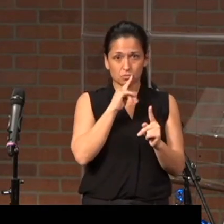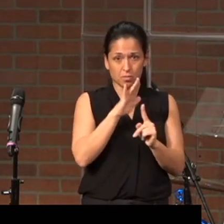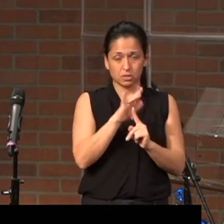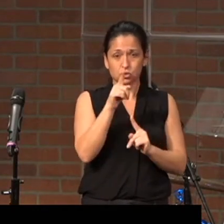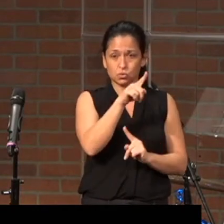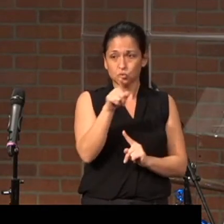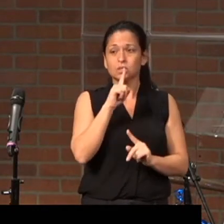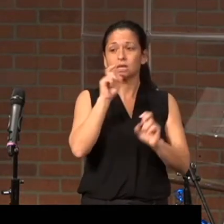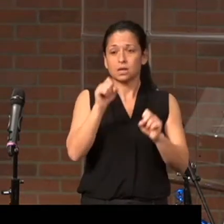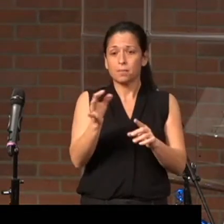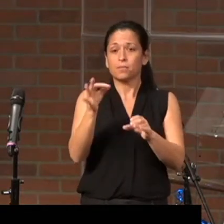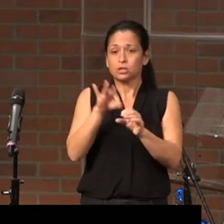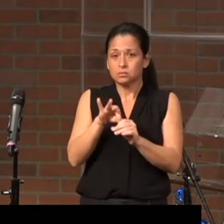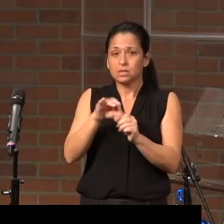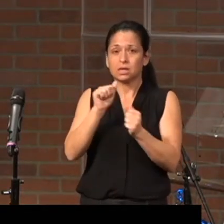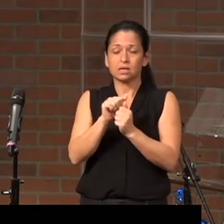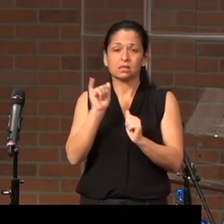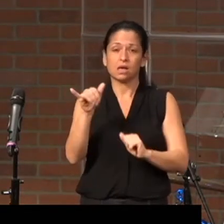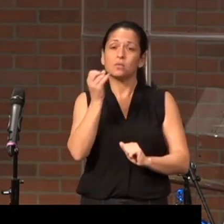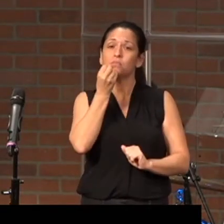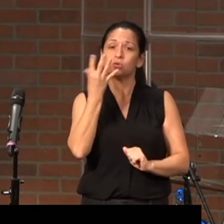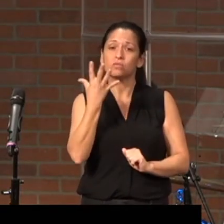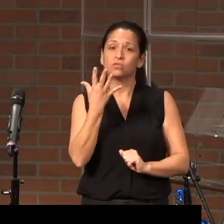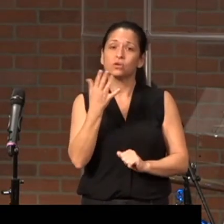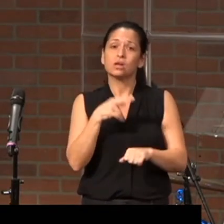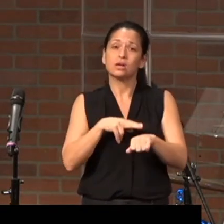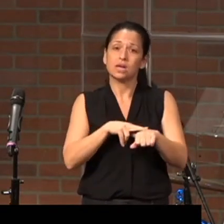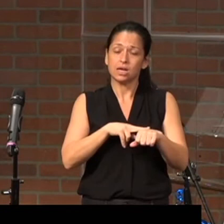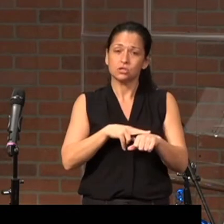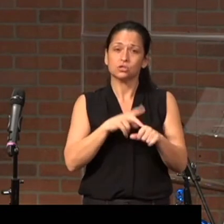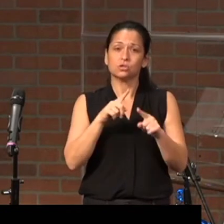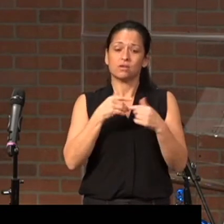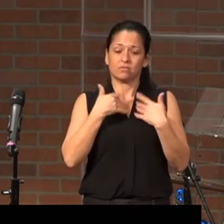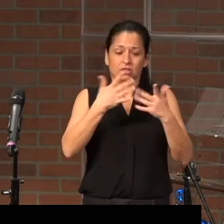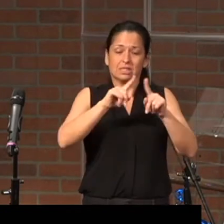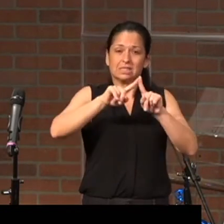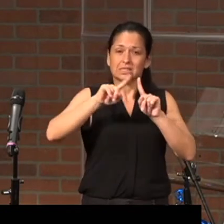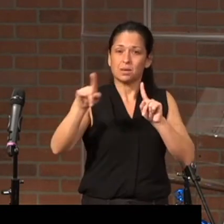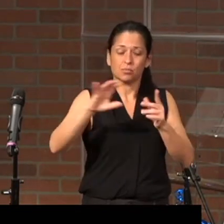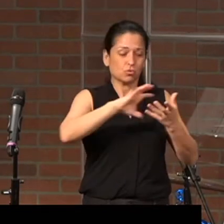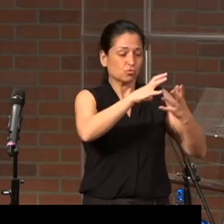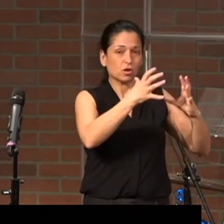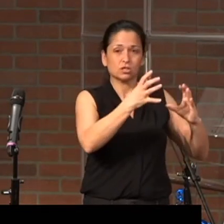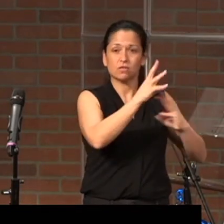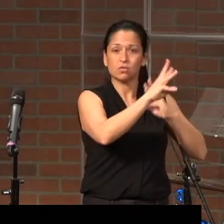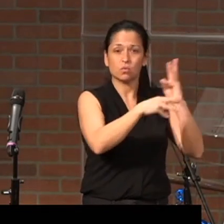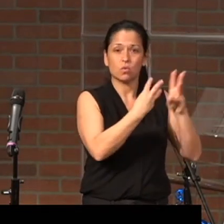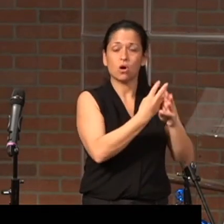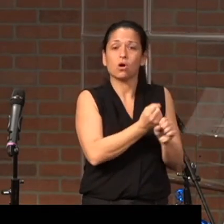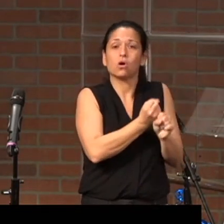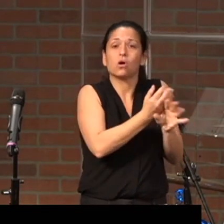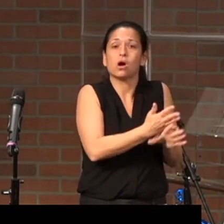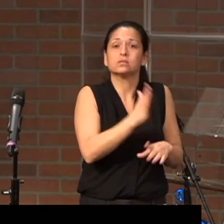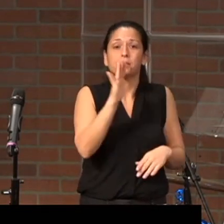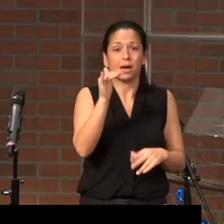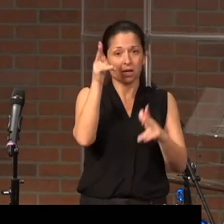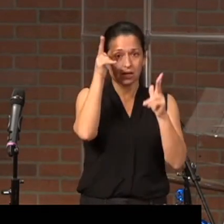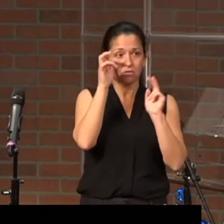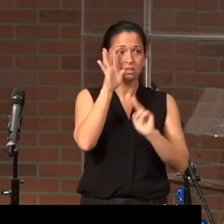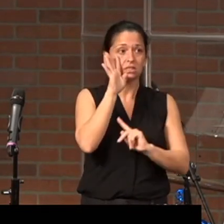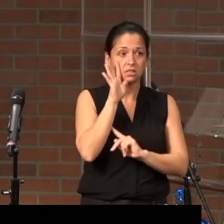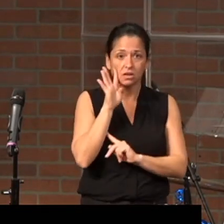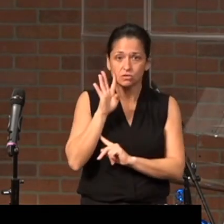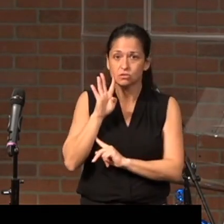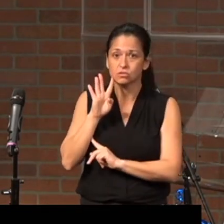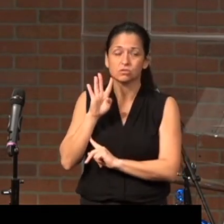participate in the divine nature, having escaped the corruption in the world caused by evil desires.